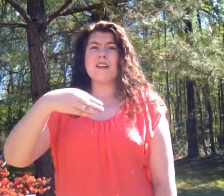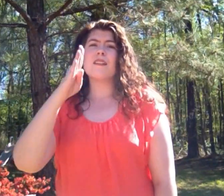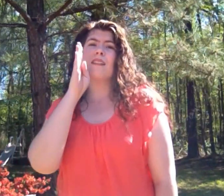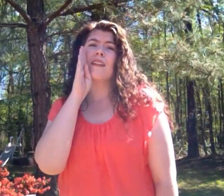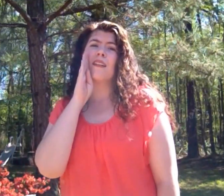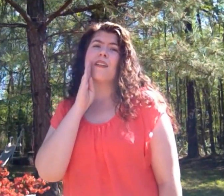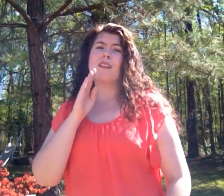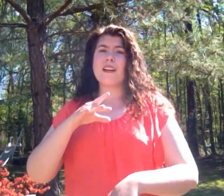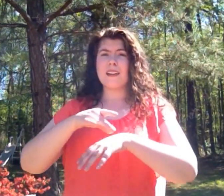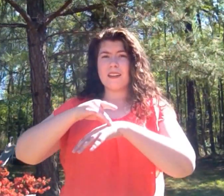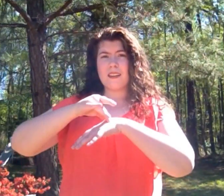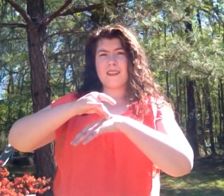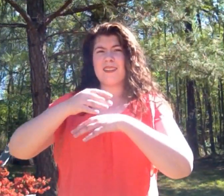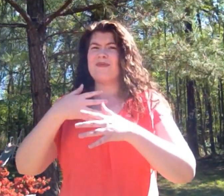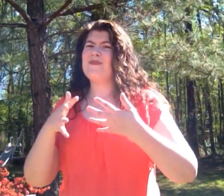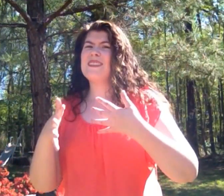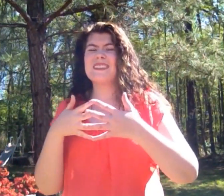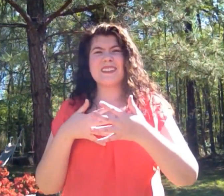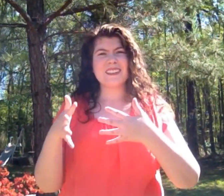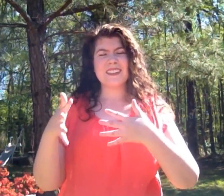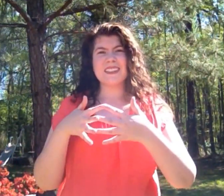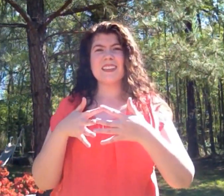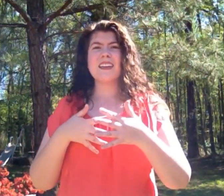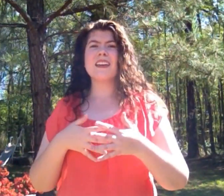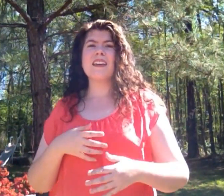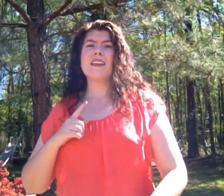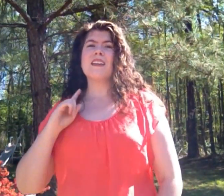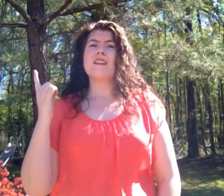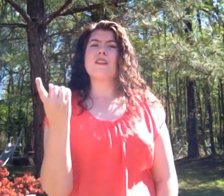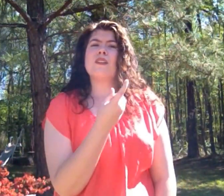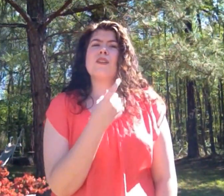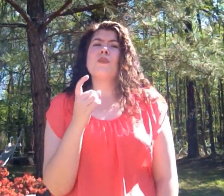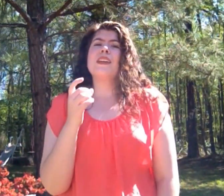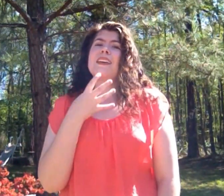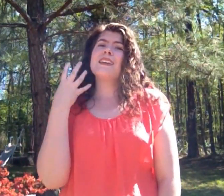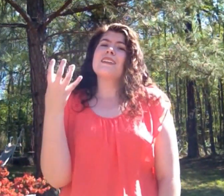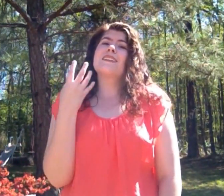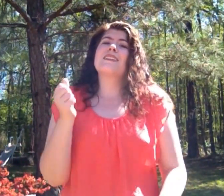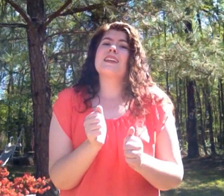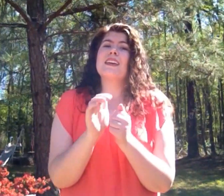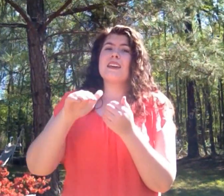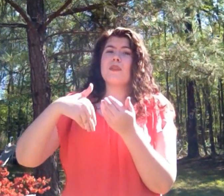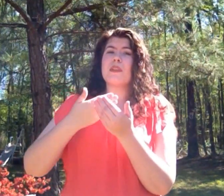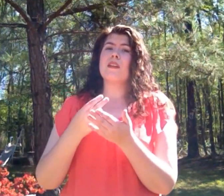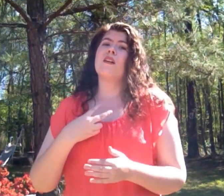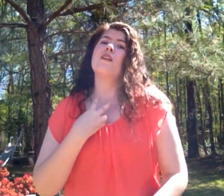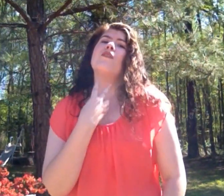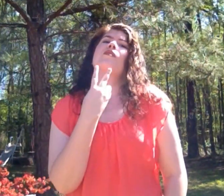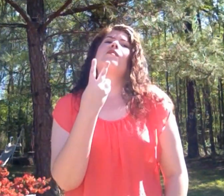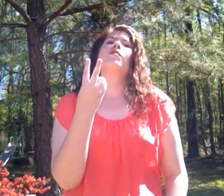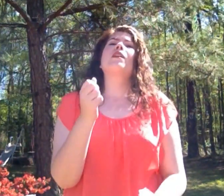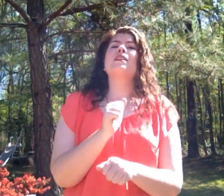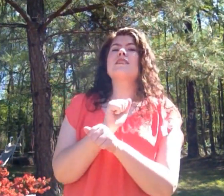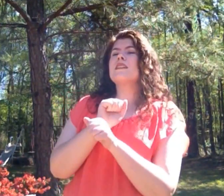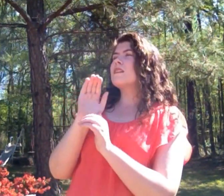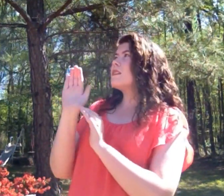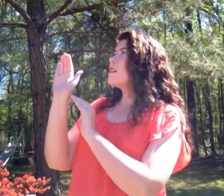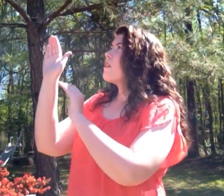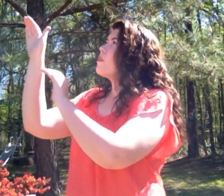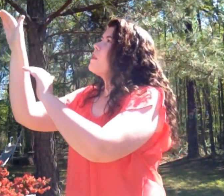we are white or copper skin We need to sing with all the voices of the